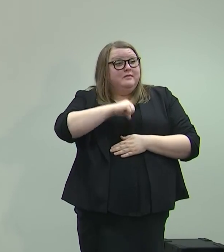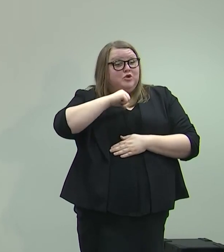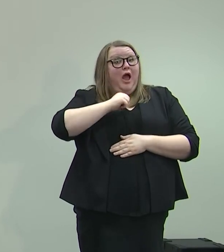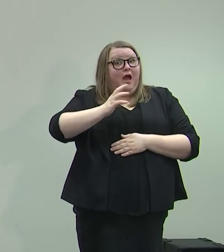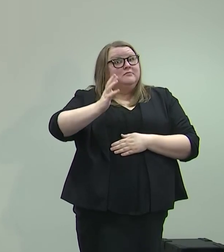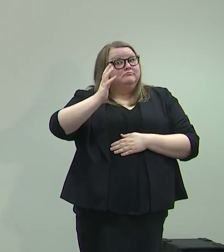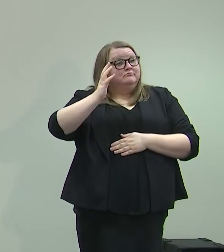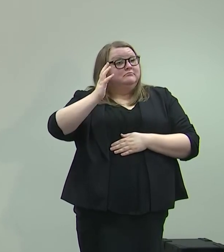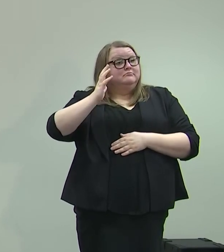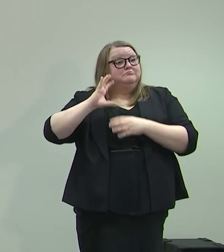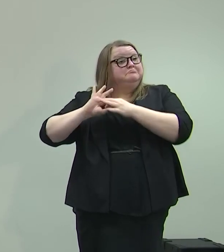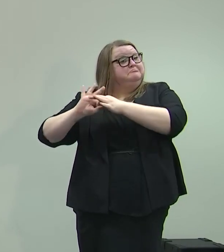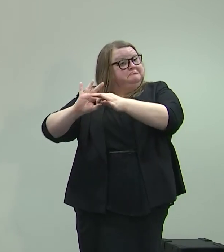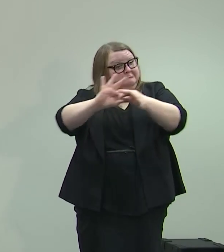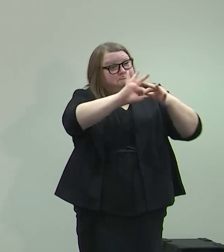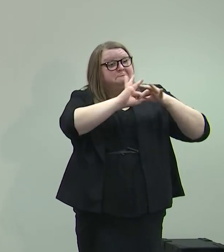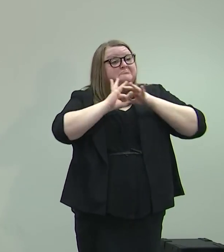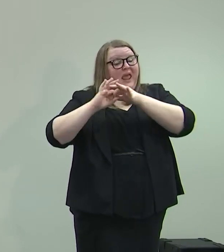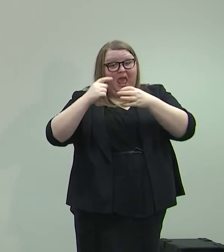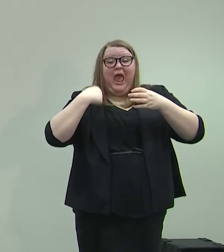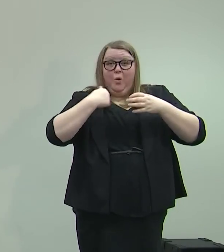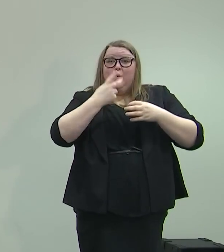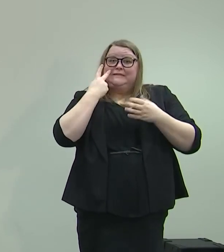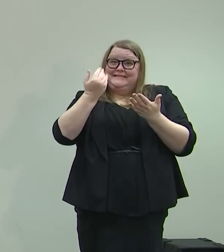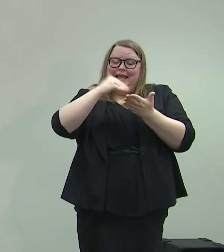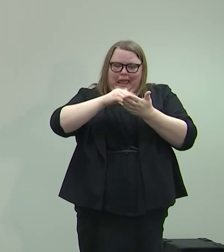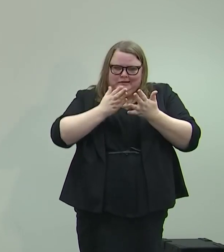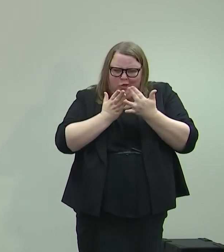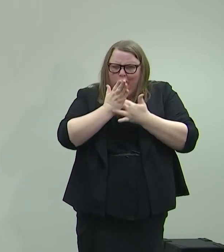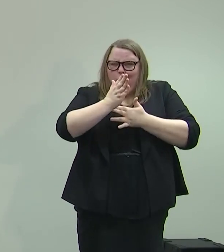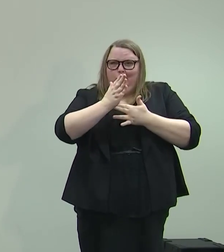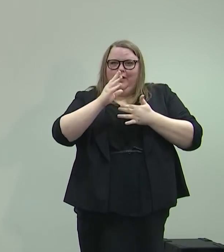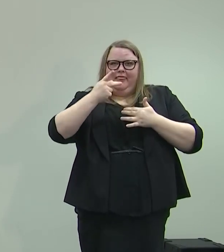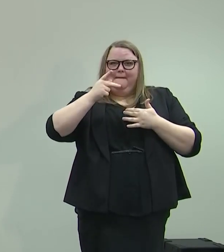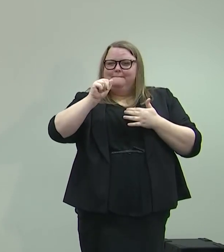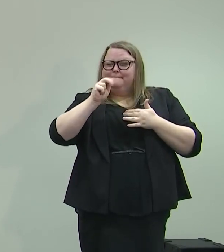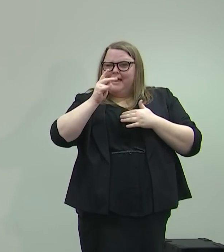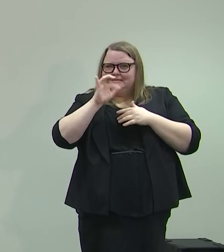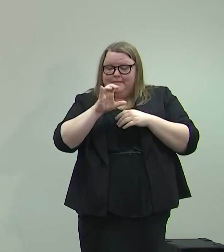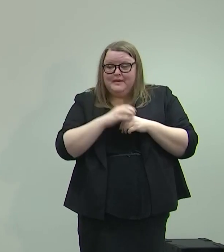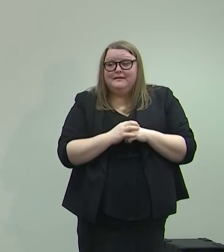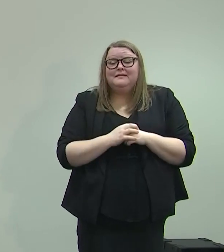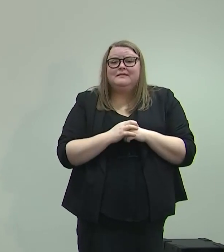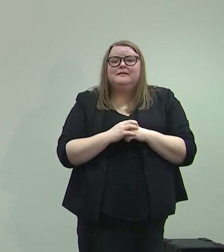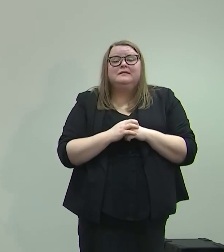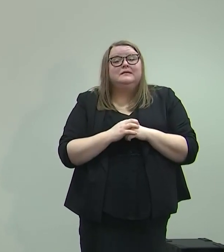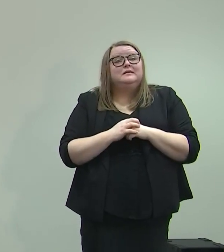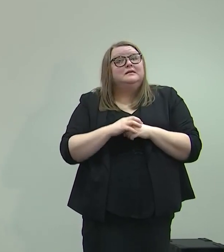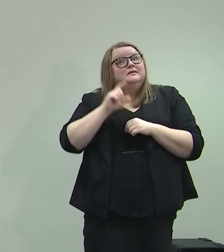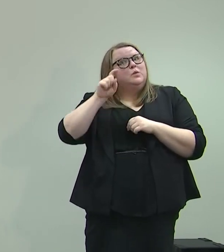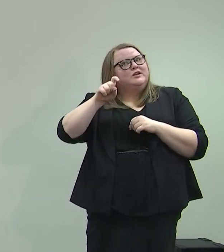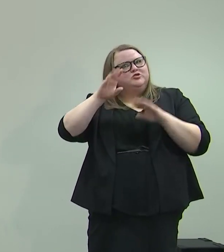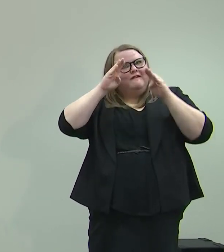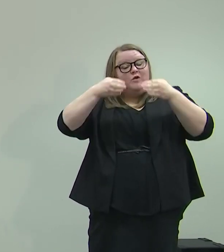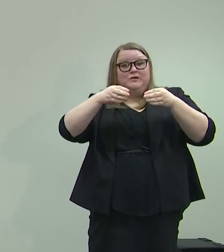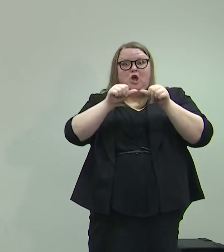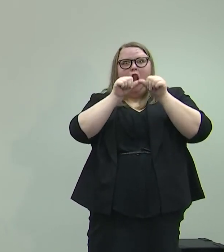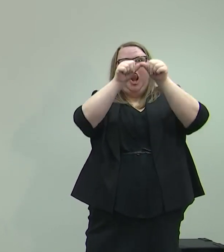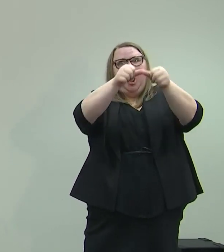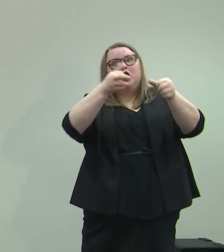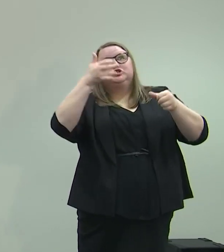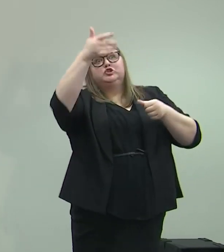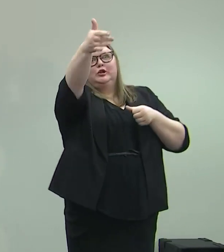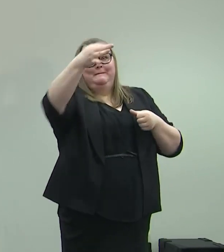as we work our way through this pandemic. We need to focus on the long-term benefits on this recovery.